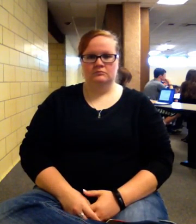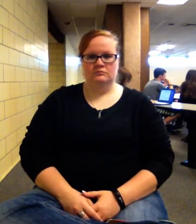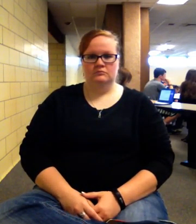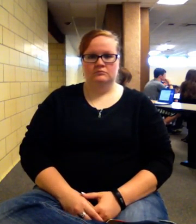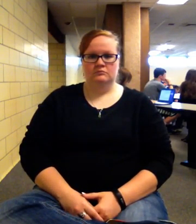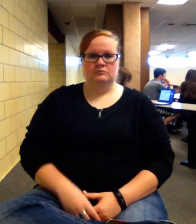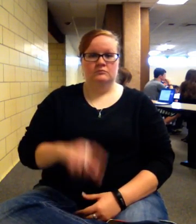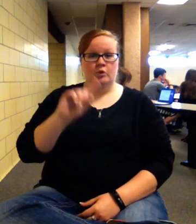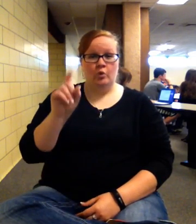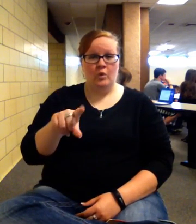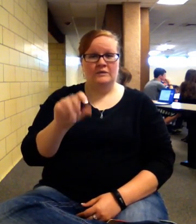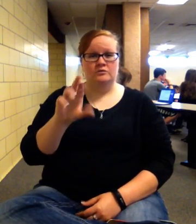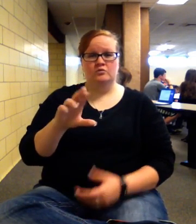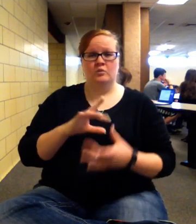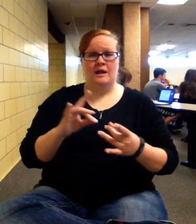Questions or comments on number 9?